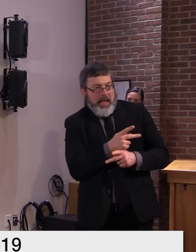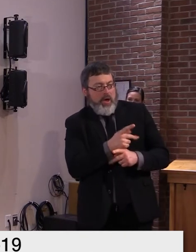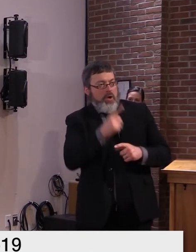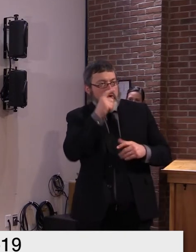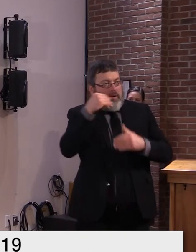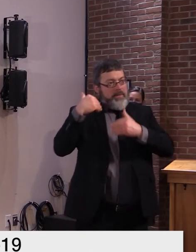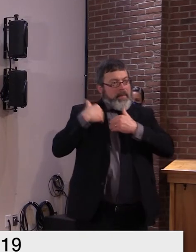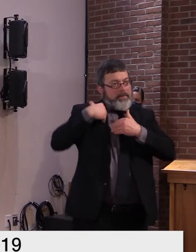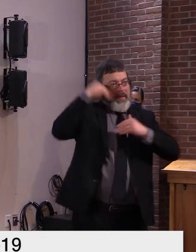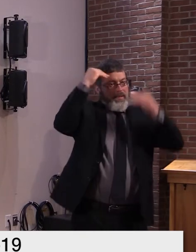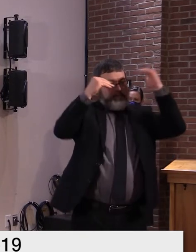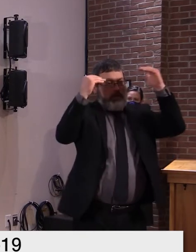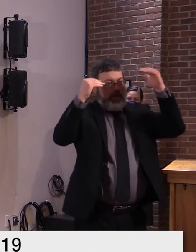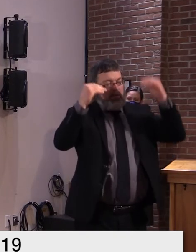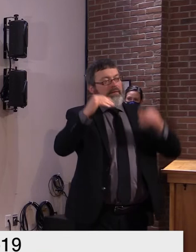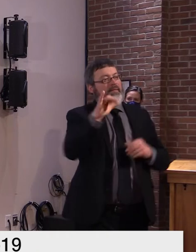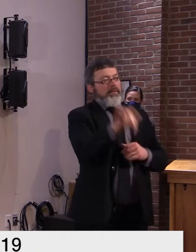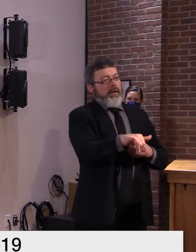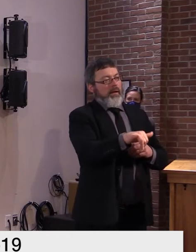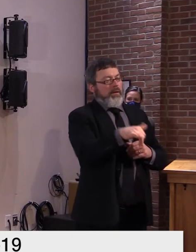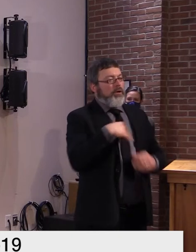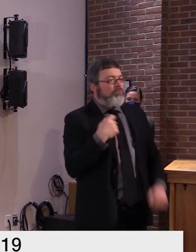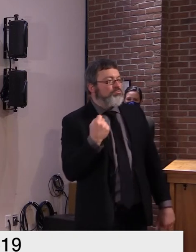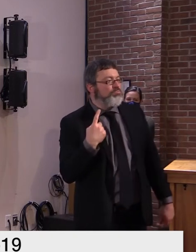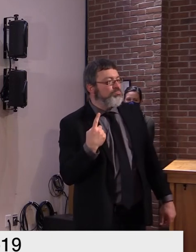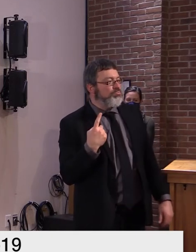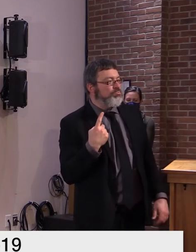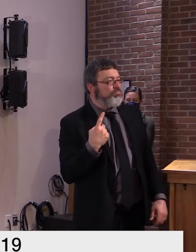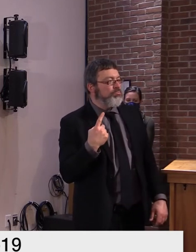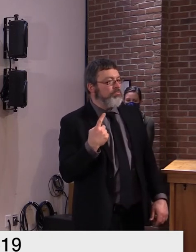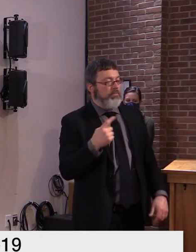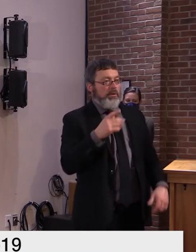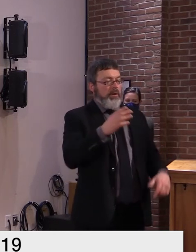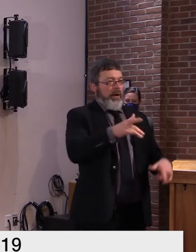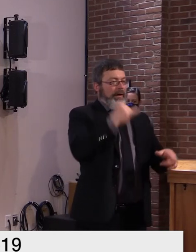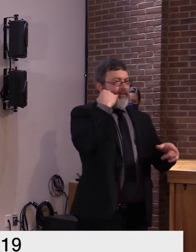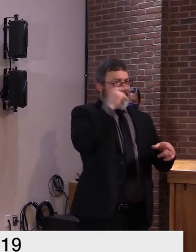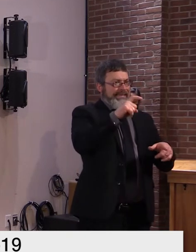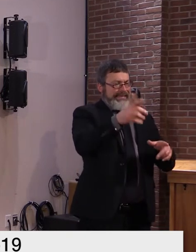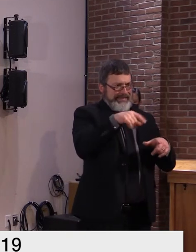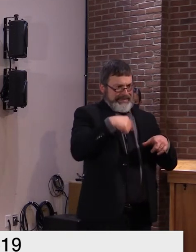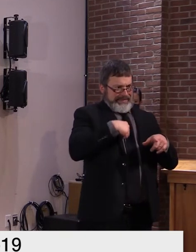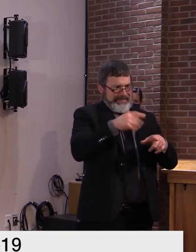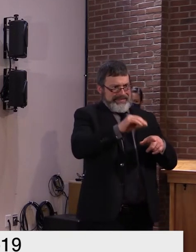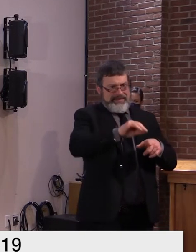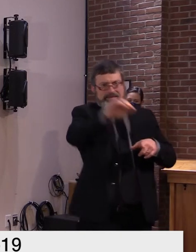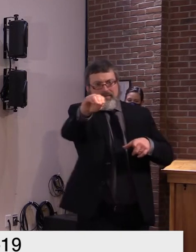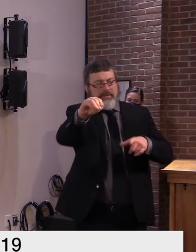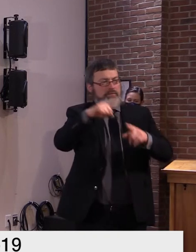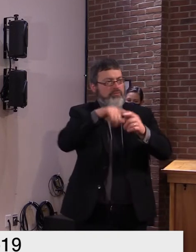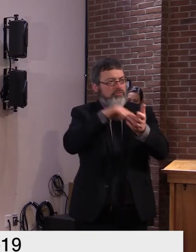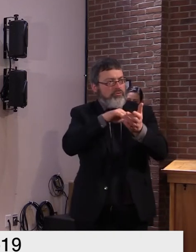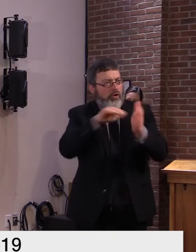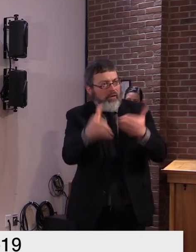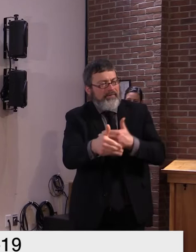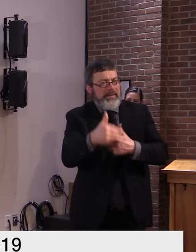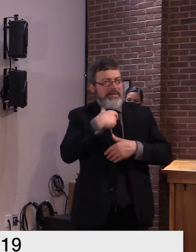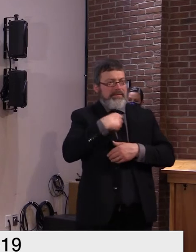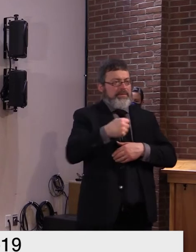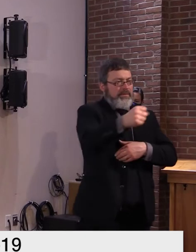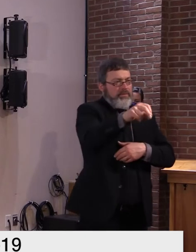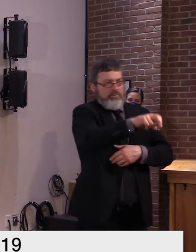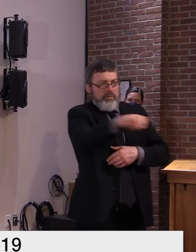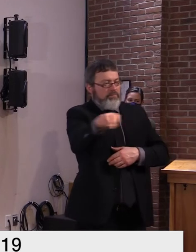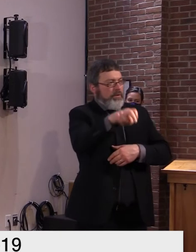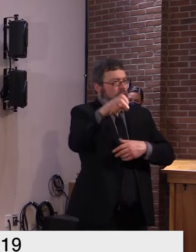and that's where the spread seems to take place or it has been in the past so that's what we're trying to prevent but uh but i